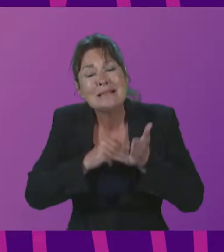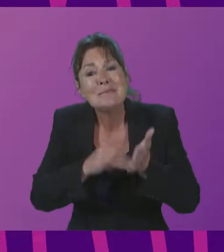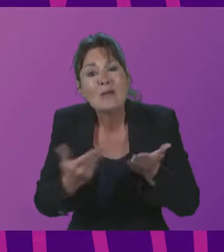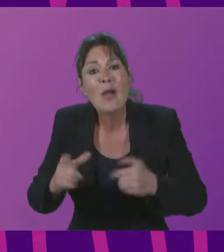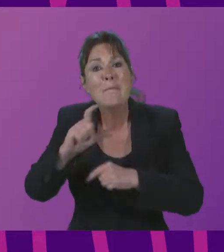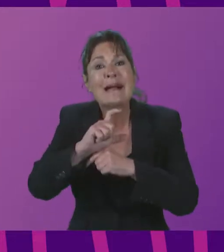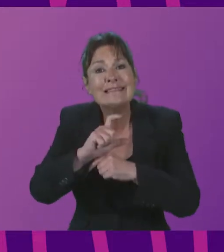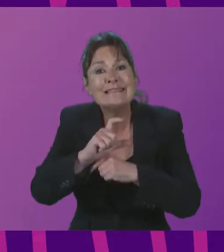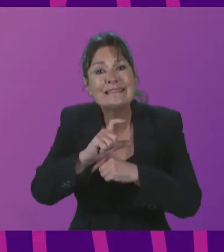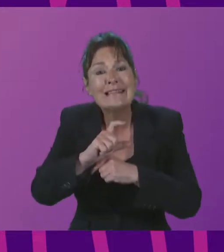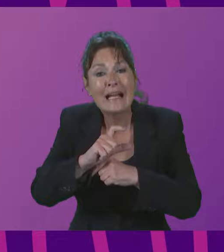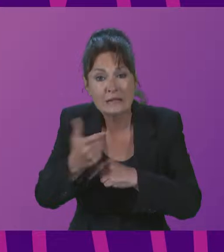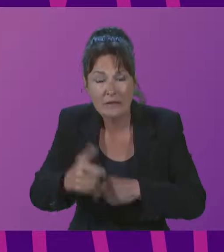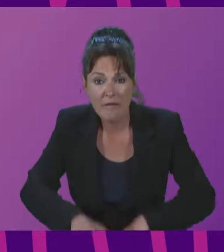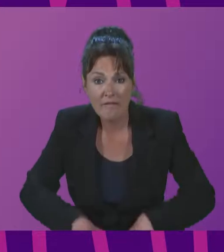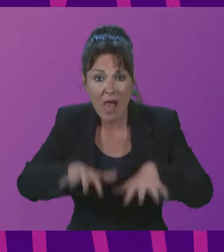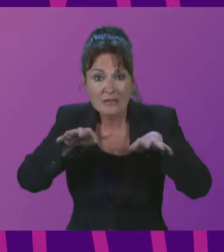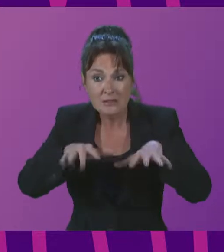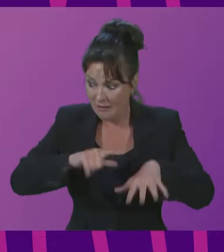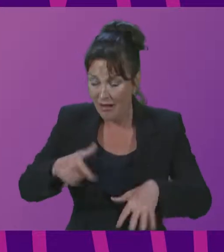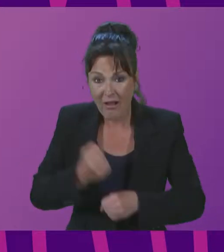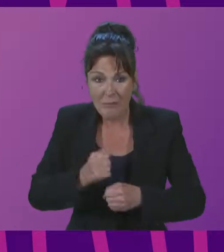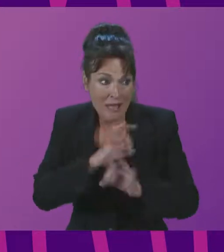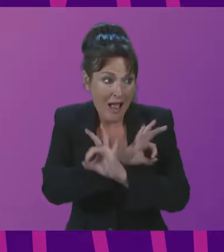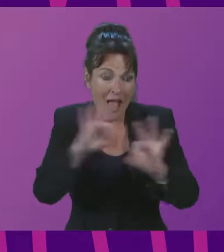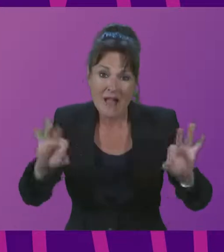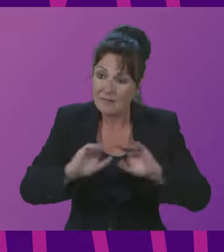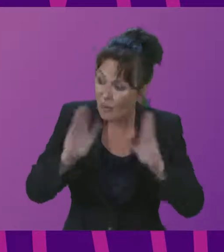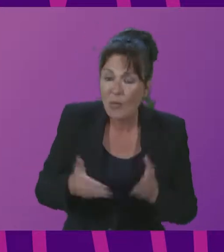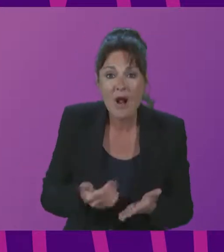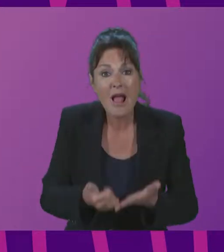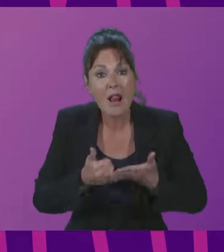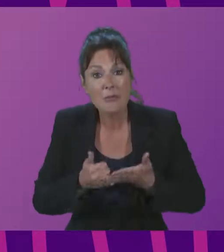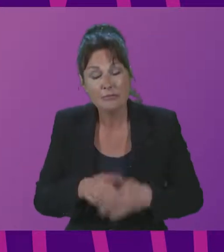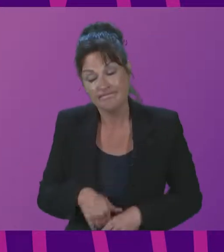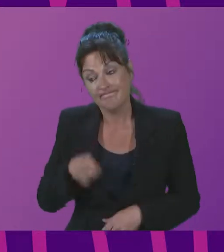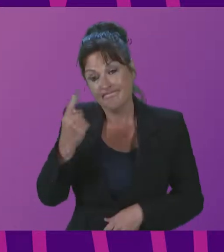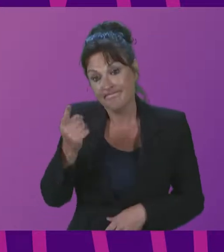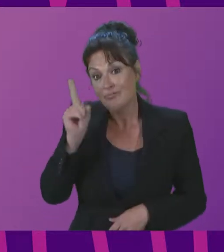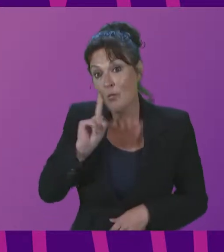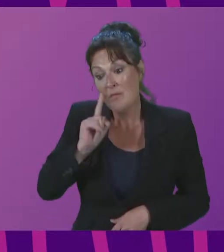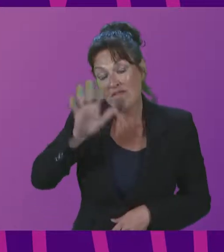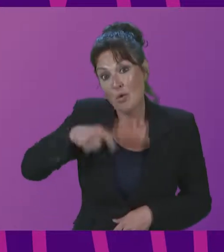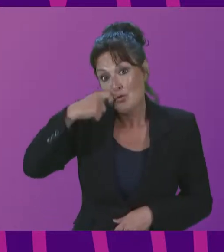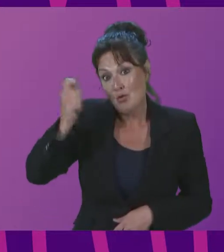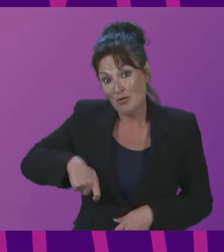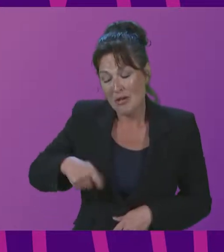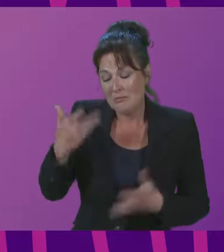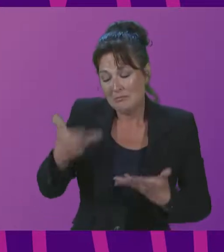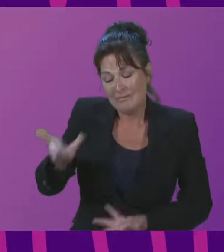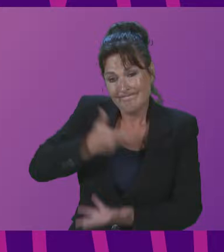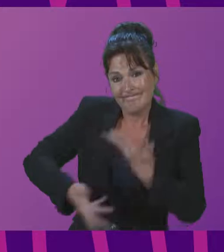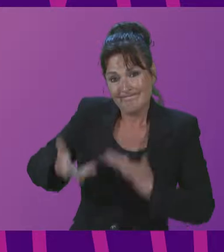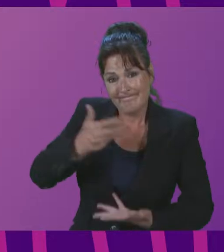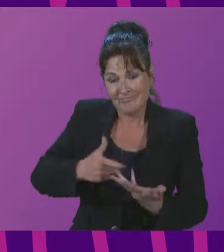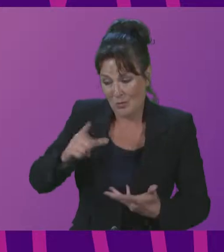as their government calls for world help. Oksana from Ukraine told us in relation to the loss over many years systematically